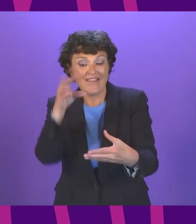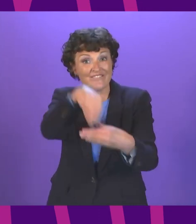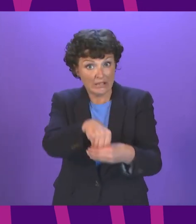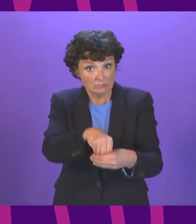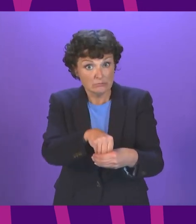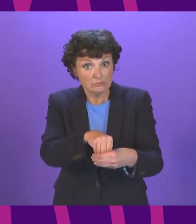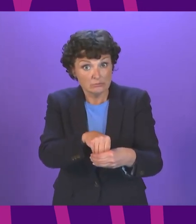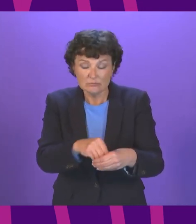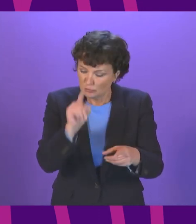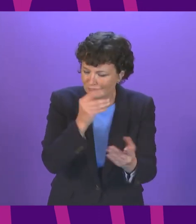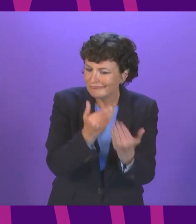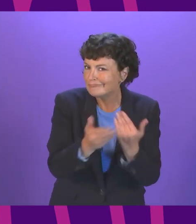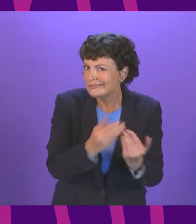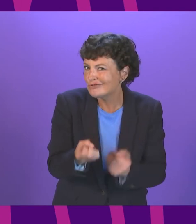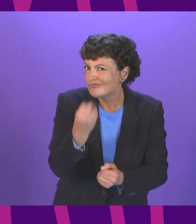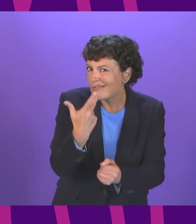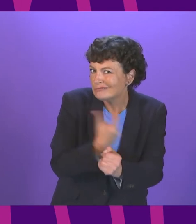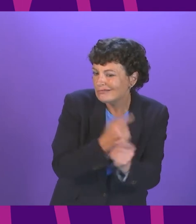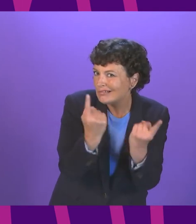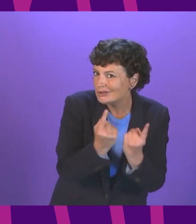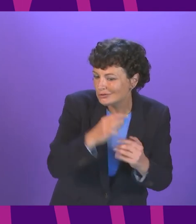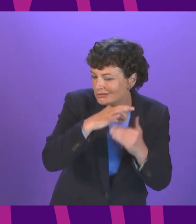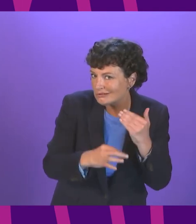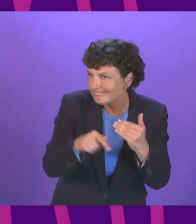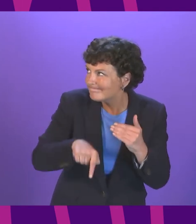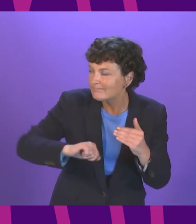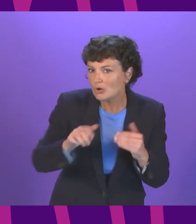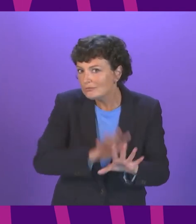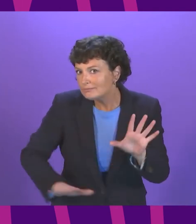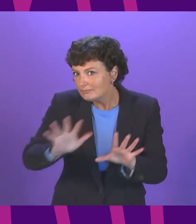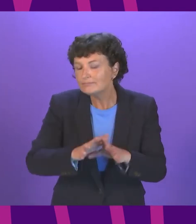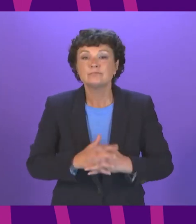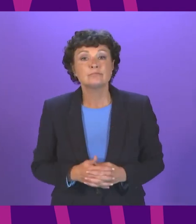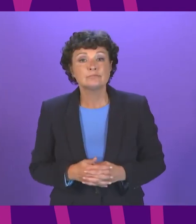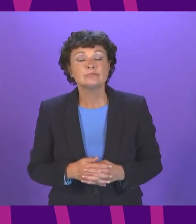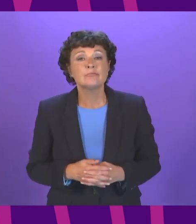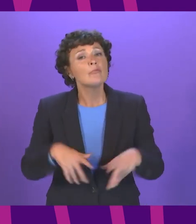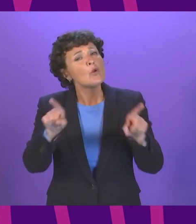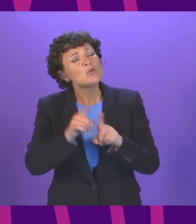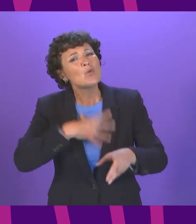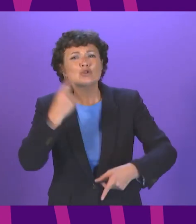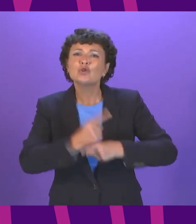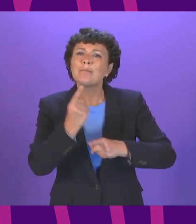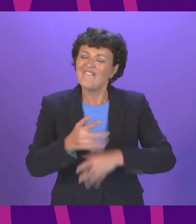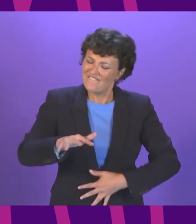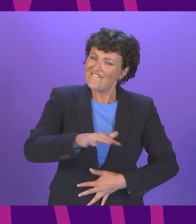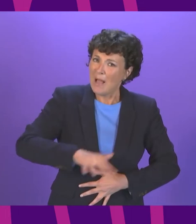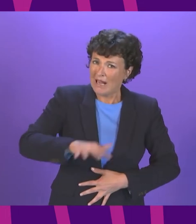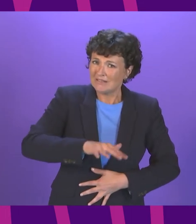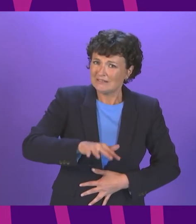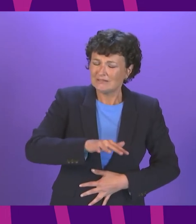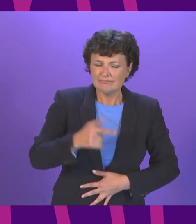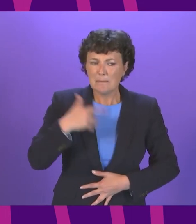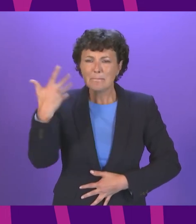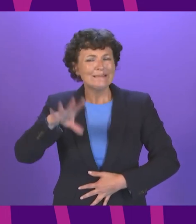increased investment to tackle the drugs issues we face and in Scotland I also want to touch on families now we heard Douglas Ross